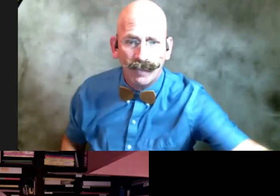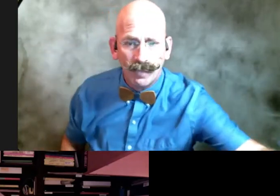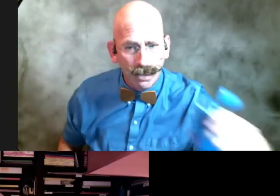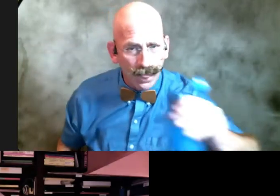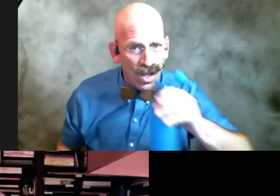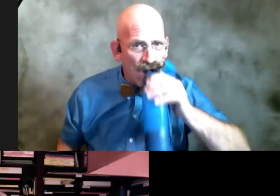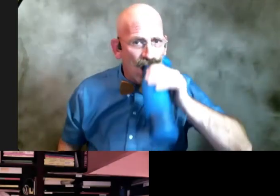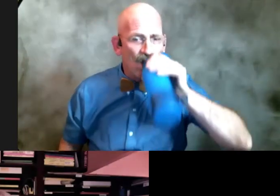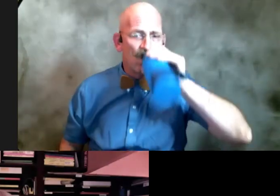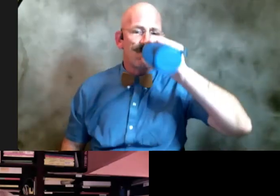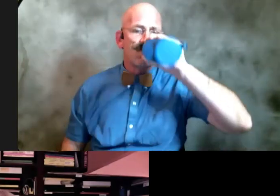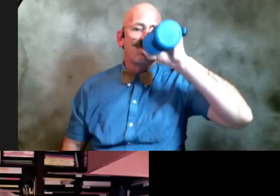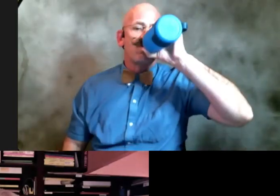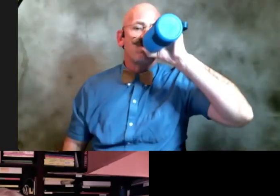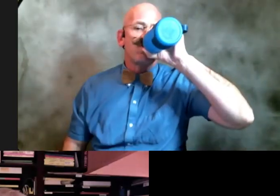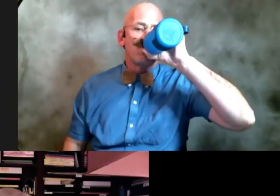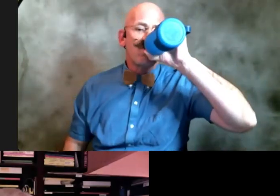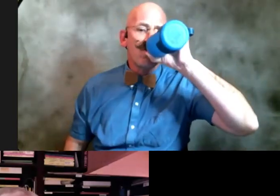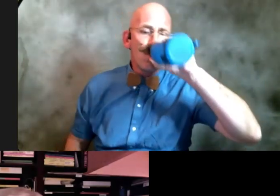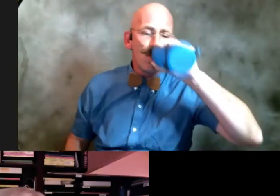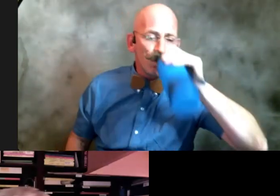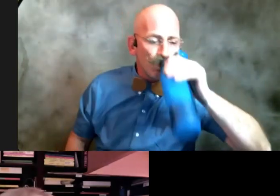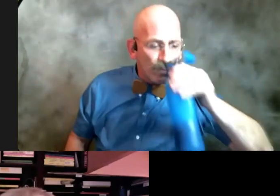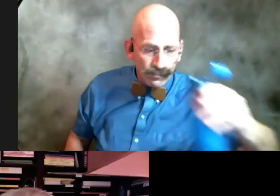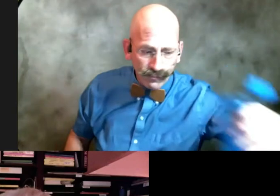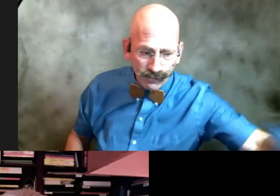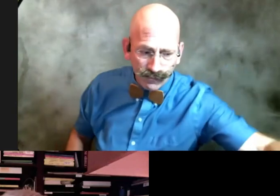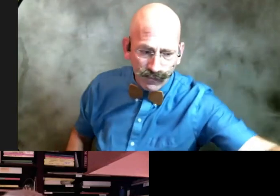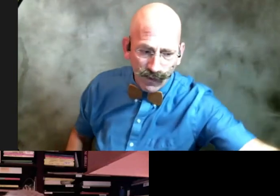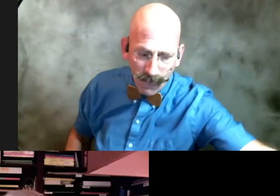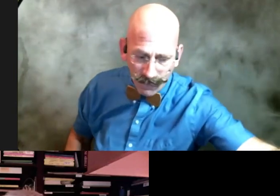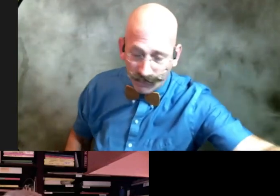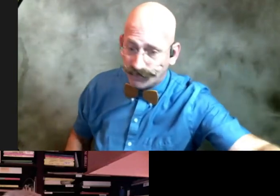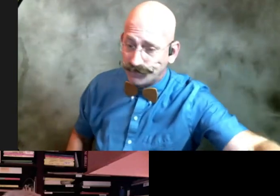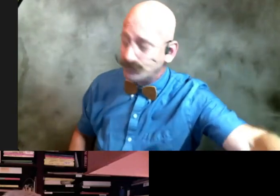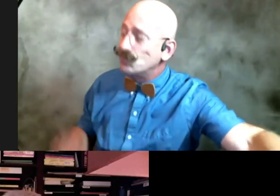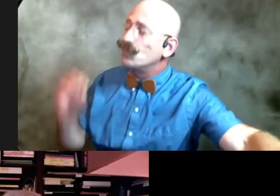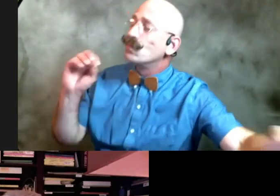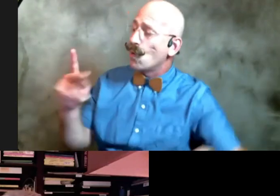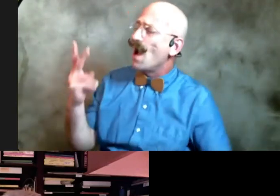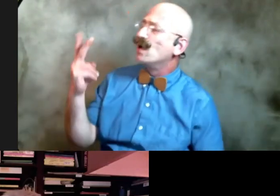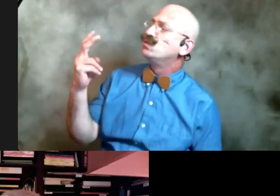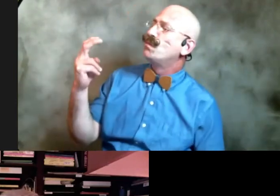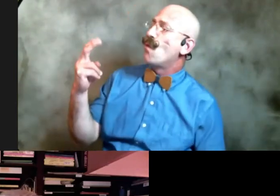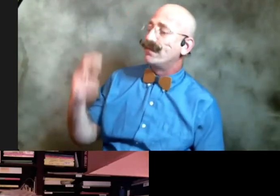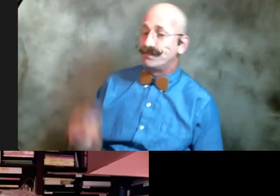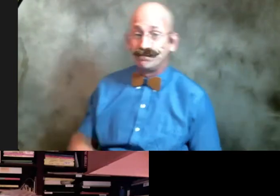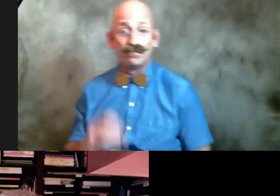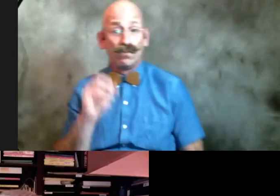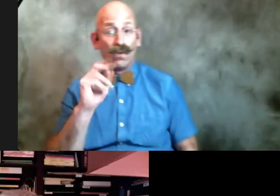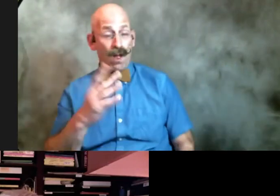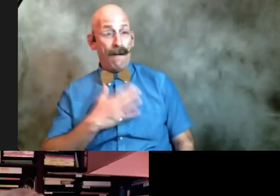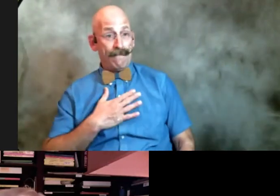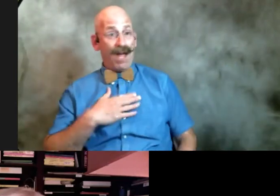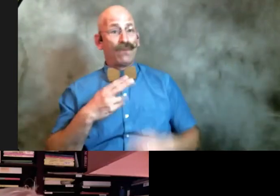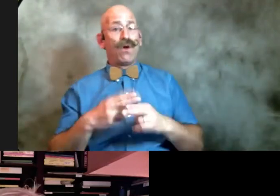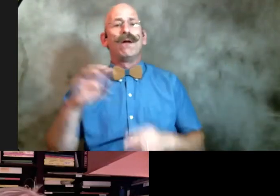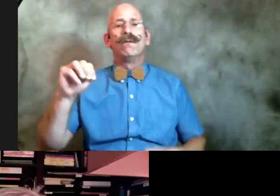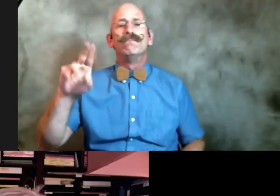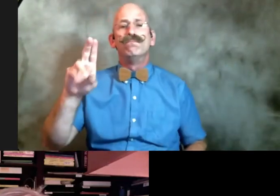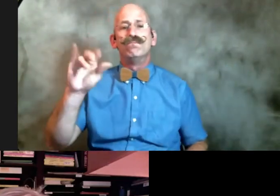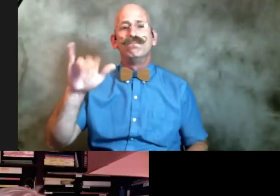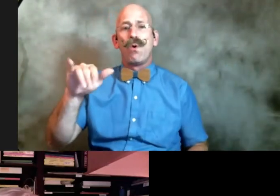all right okay give us another two all right now this one is um my bridge my bridge